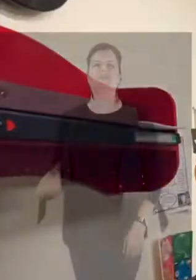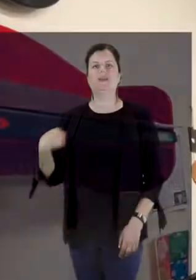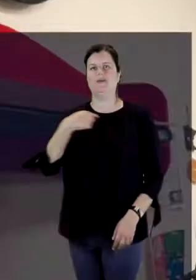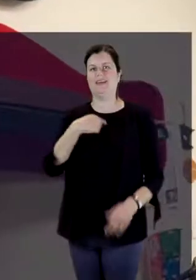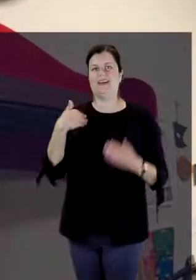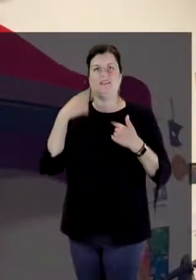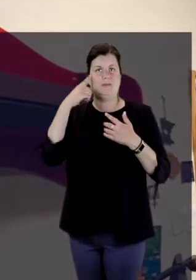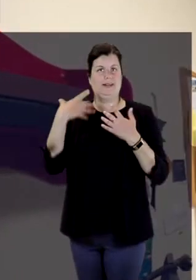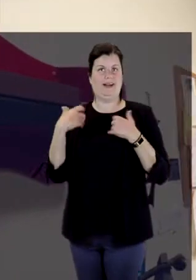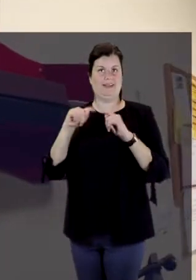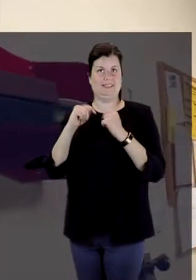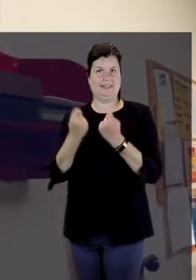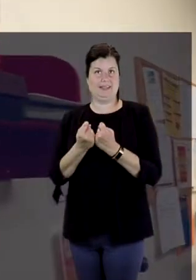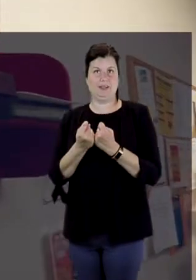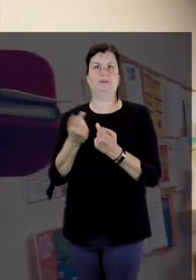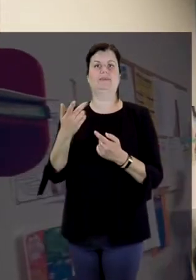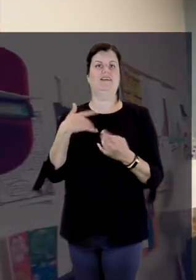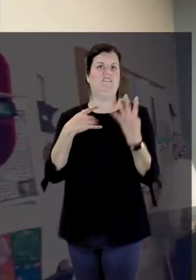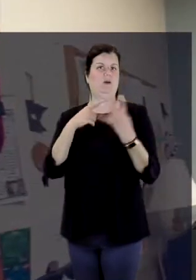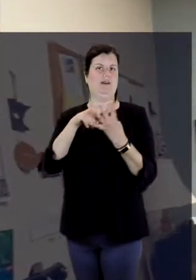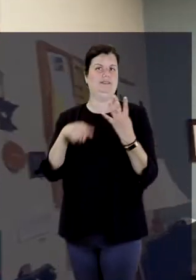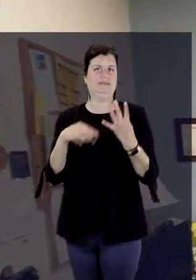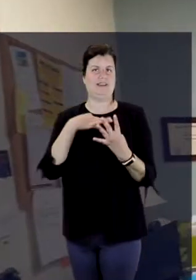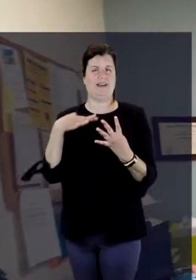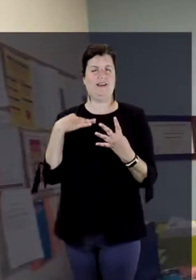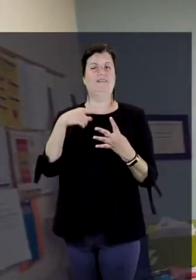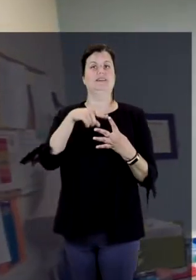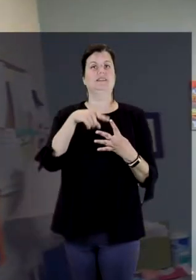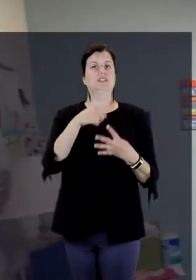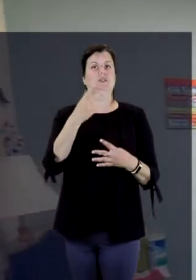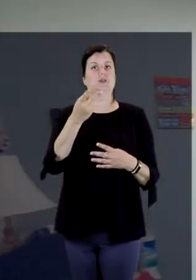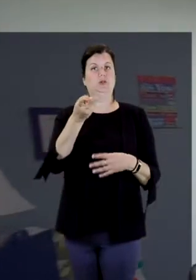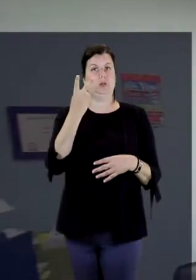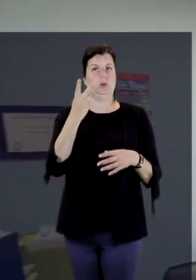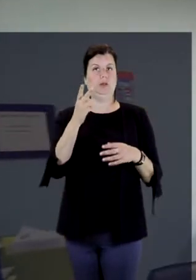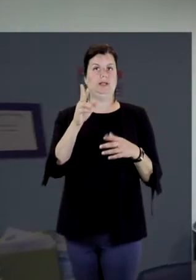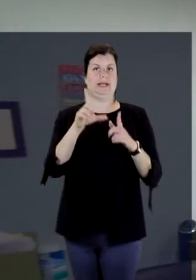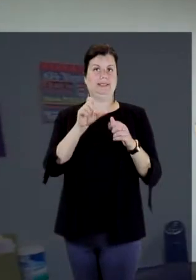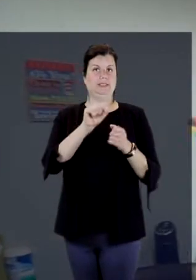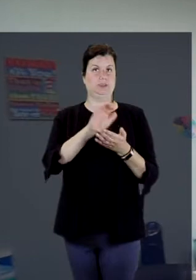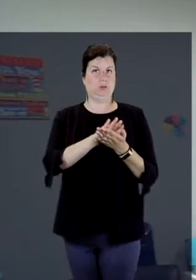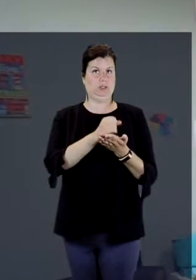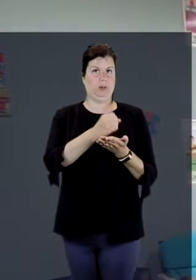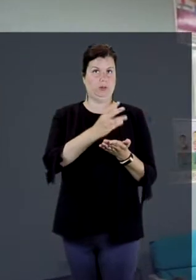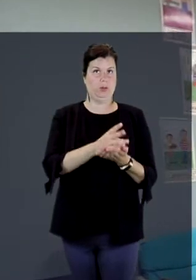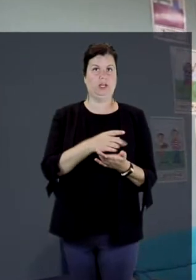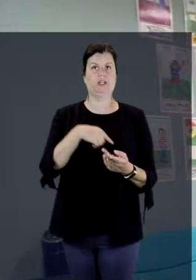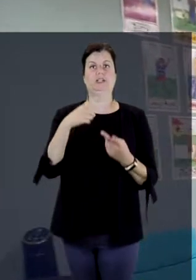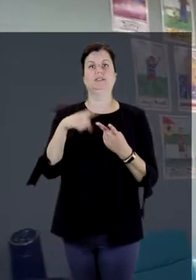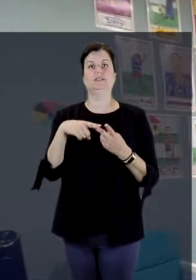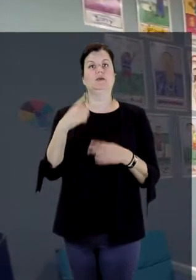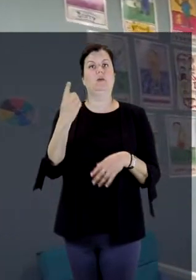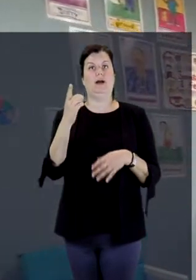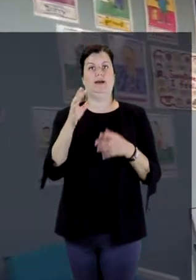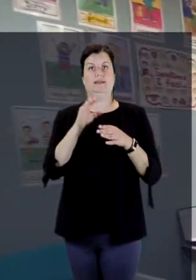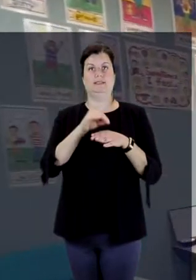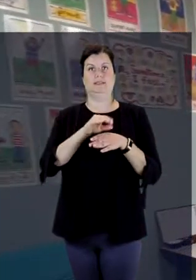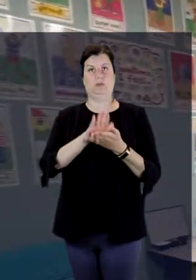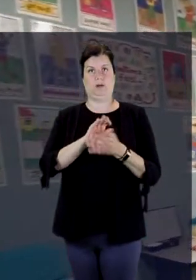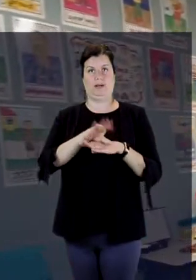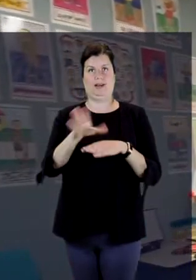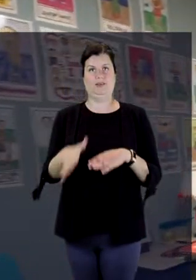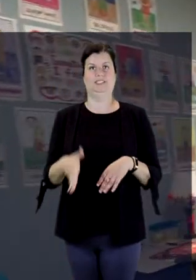We have four individuals on staff, two of which are licensed social workers, and another who is an in-school counselor,